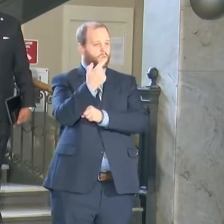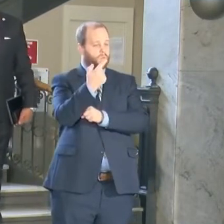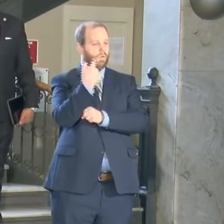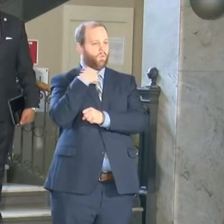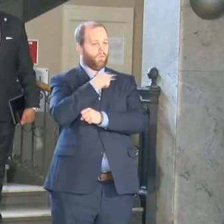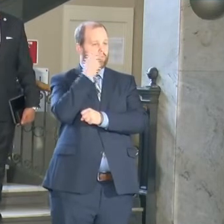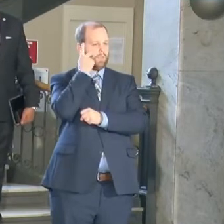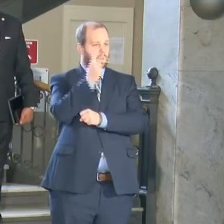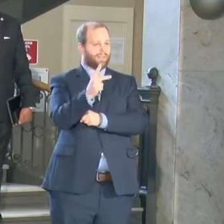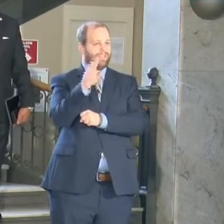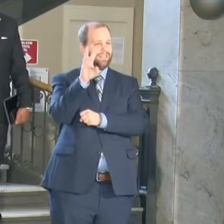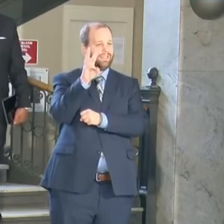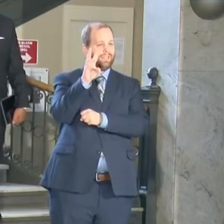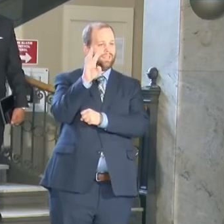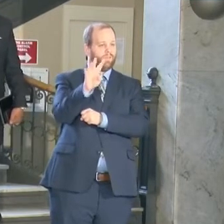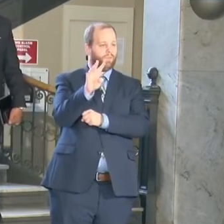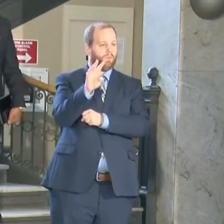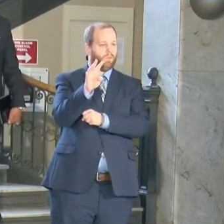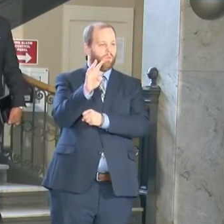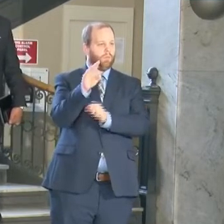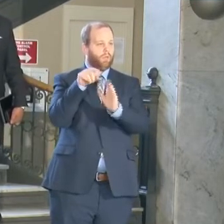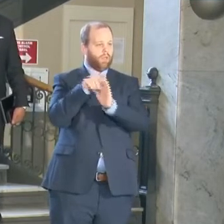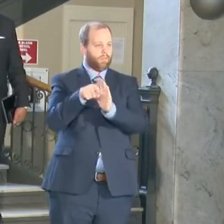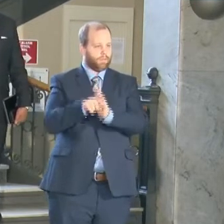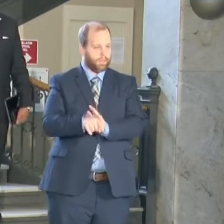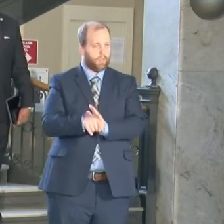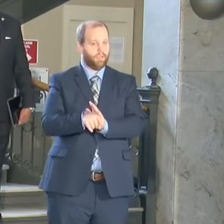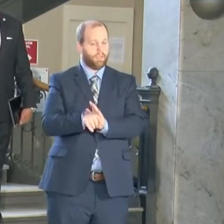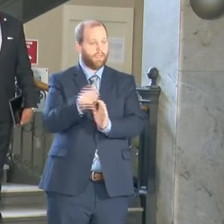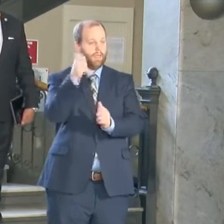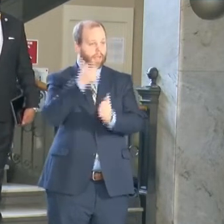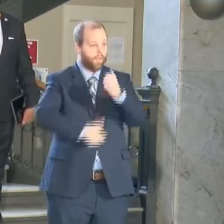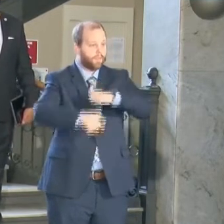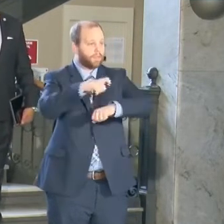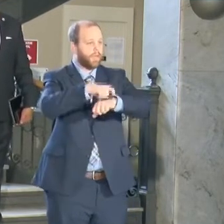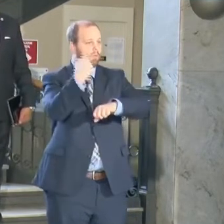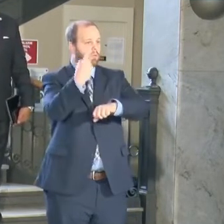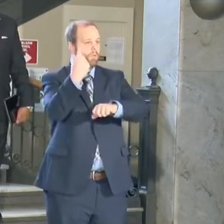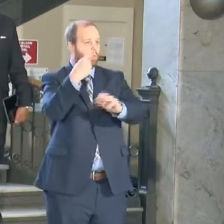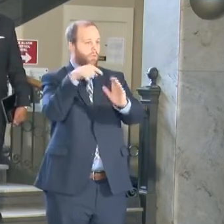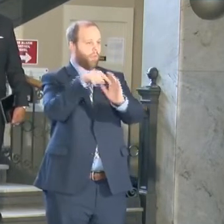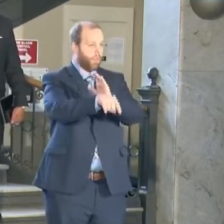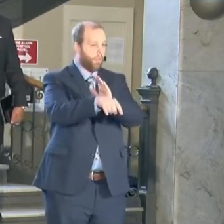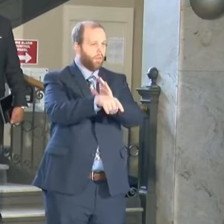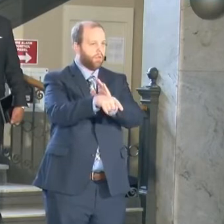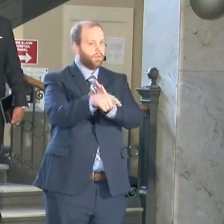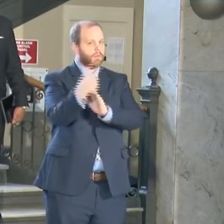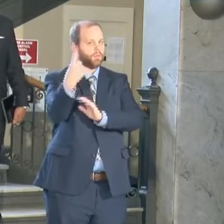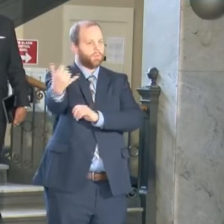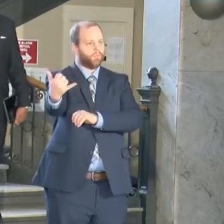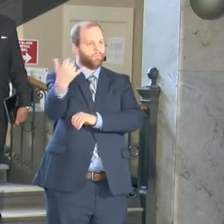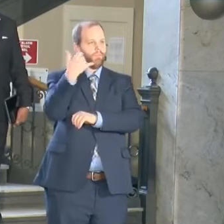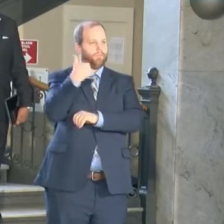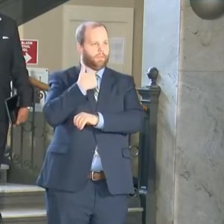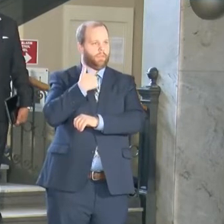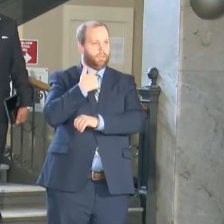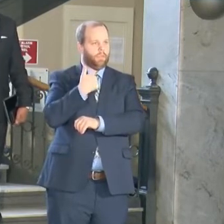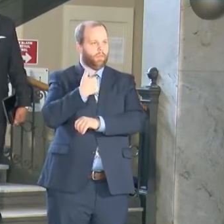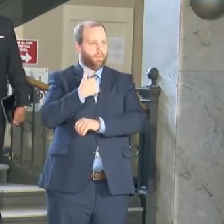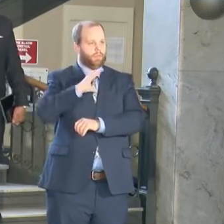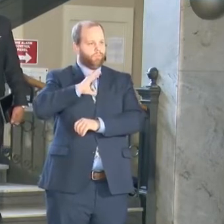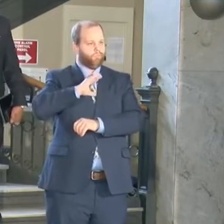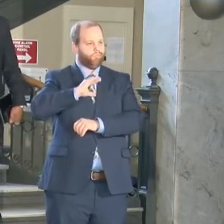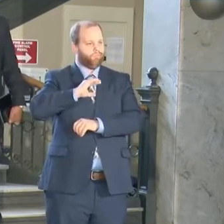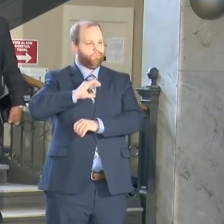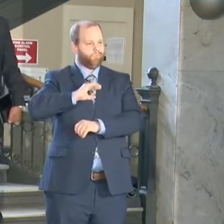your mayor gets a phone call each time there's a homicide. And a piece of me diminishes each time because we're praying